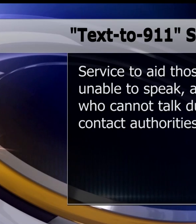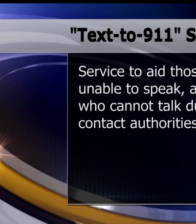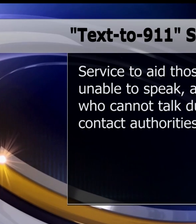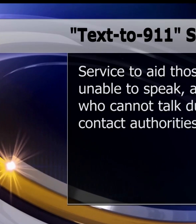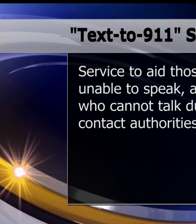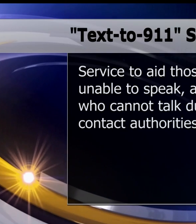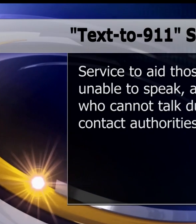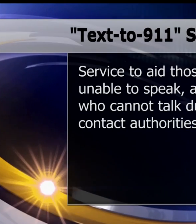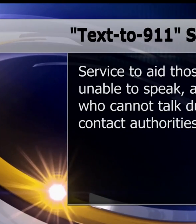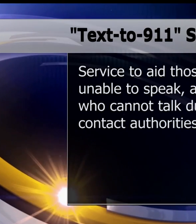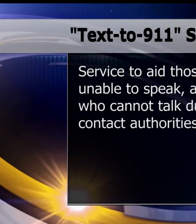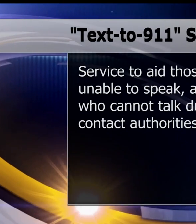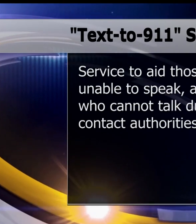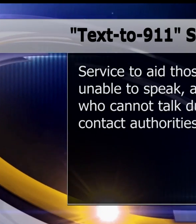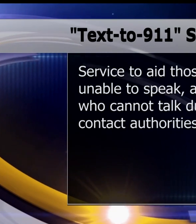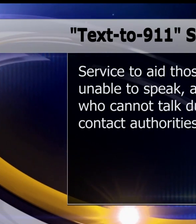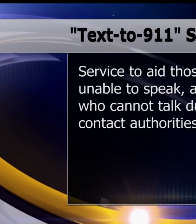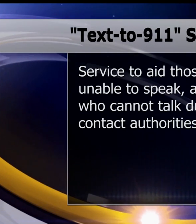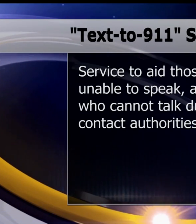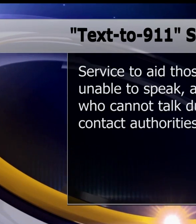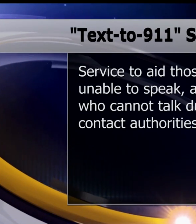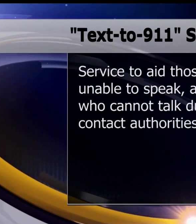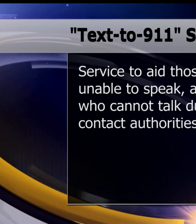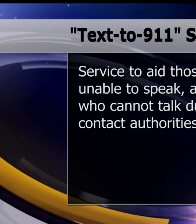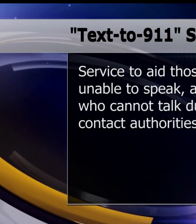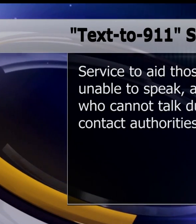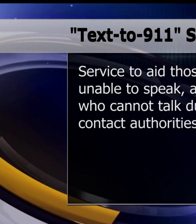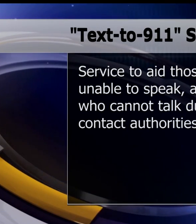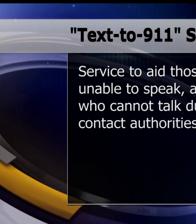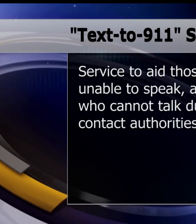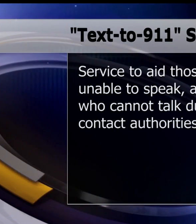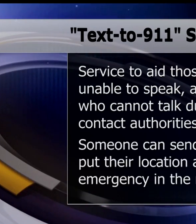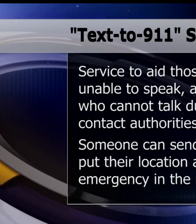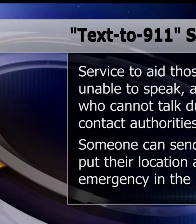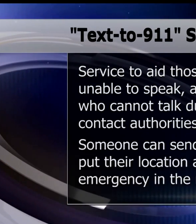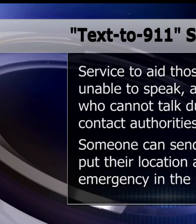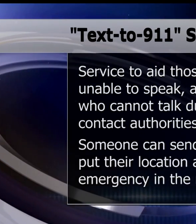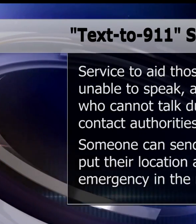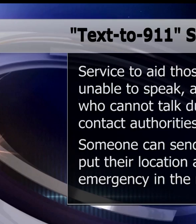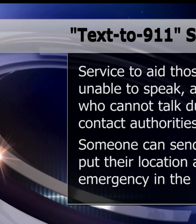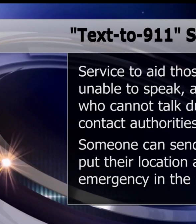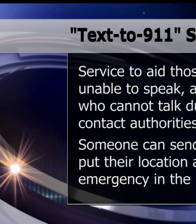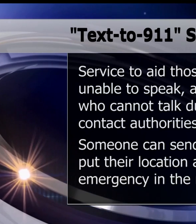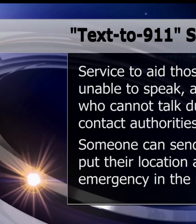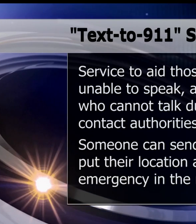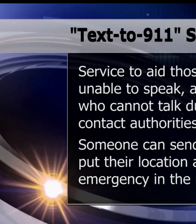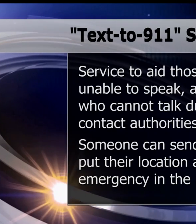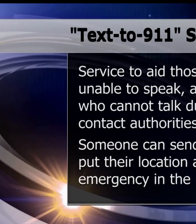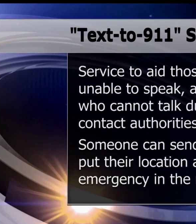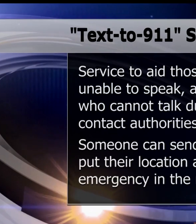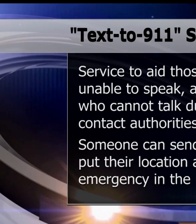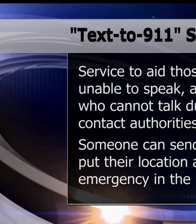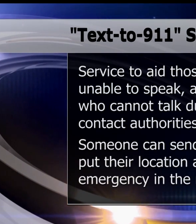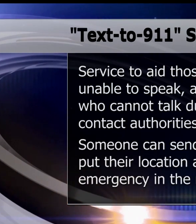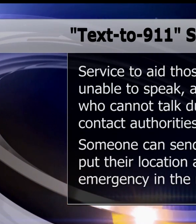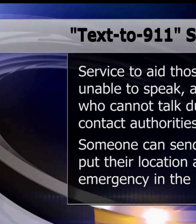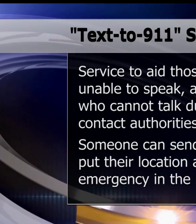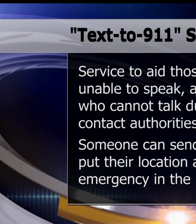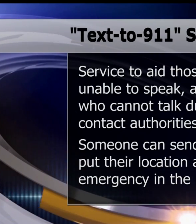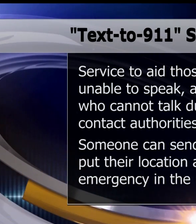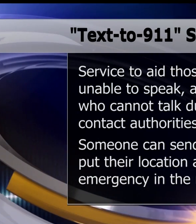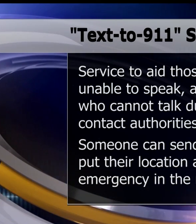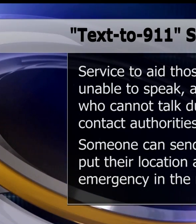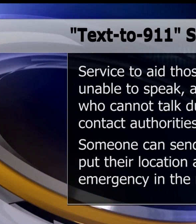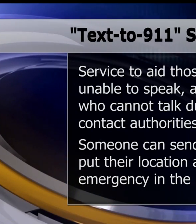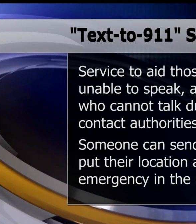be able to talk while a crime is being committed a way to contact authorities. To use the service, a person would type 9-1-1 in the number